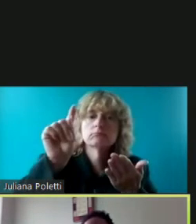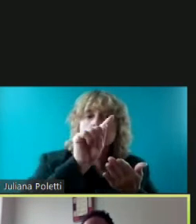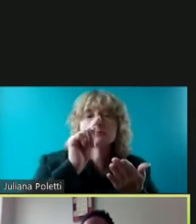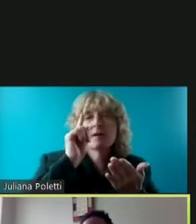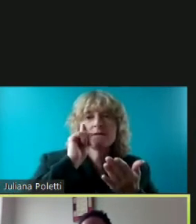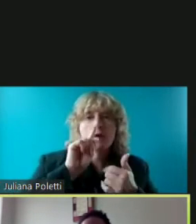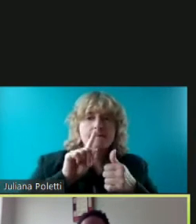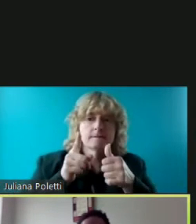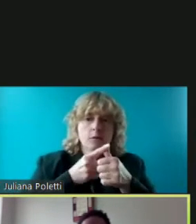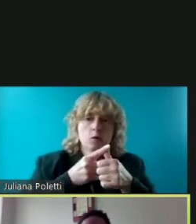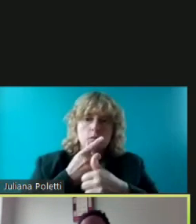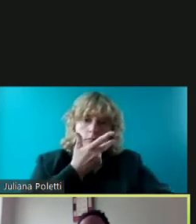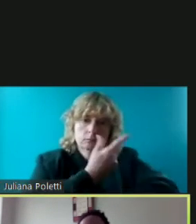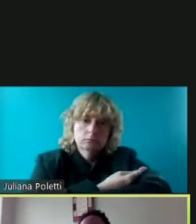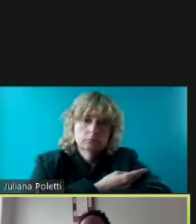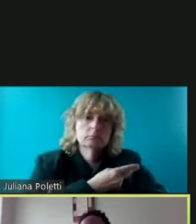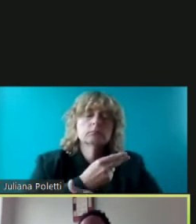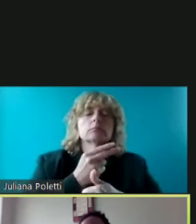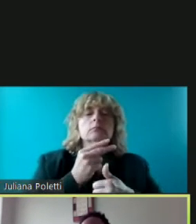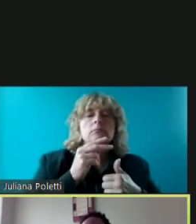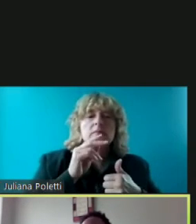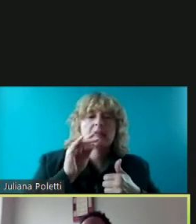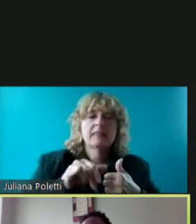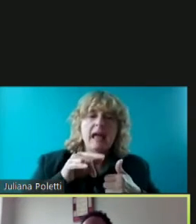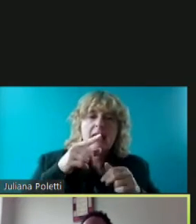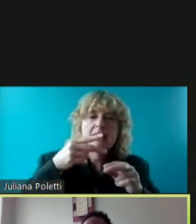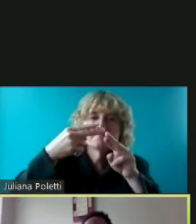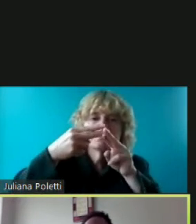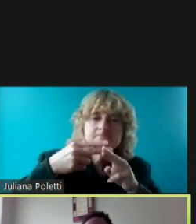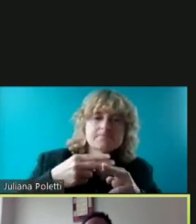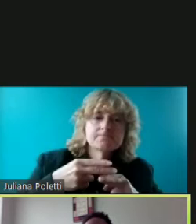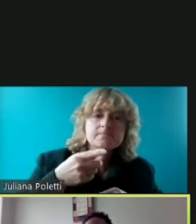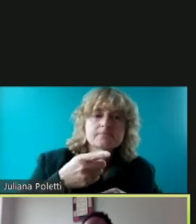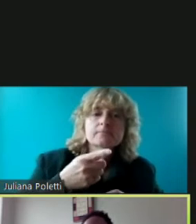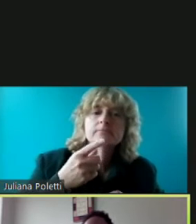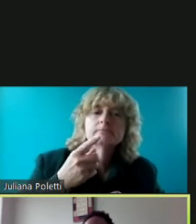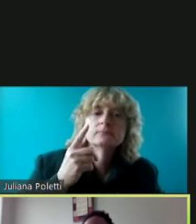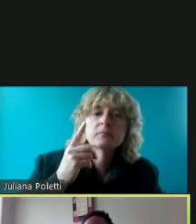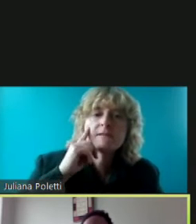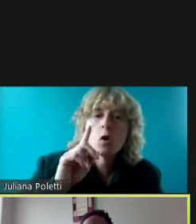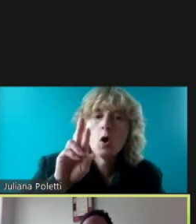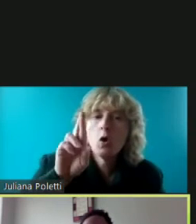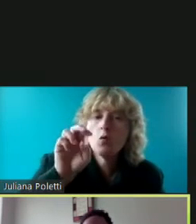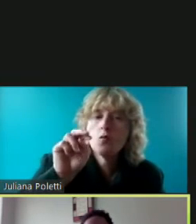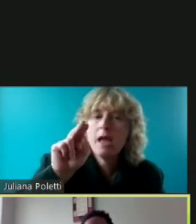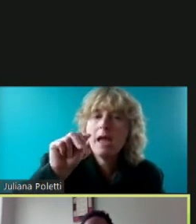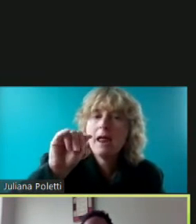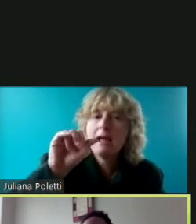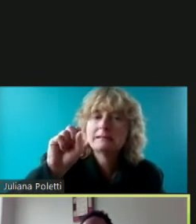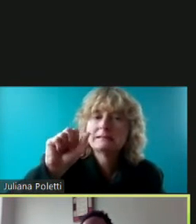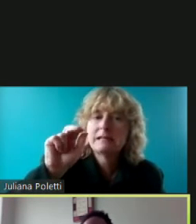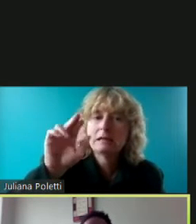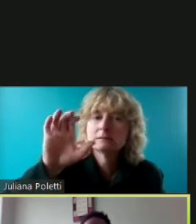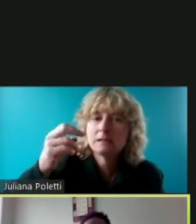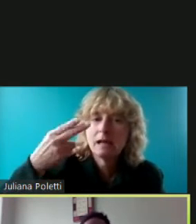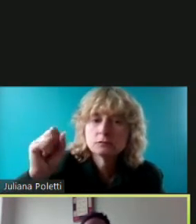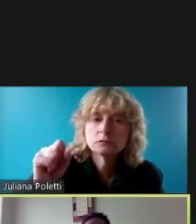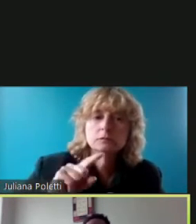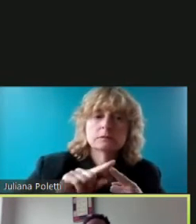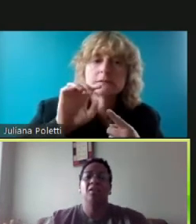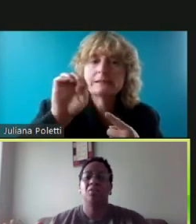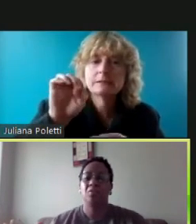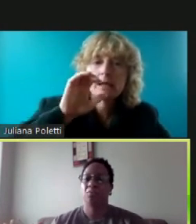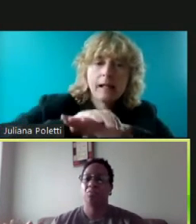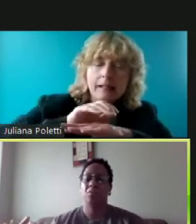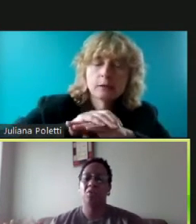doses renaissance high school east english village prep munger elementary